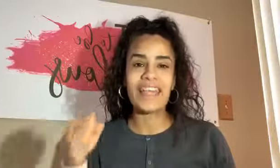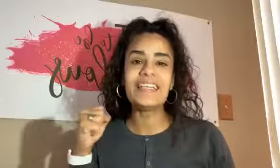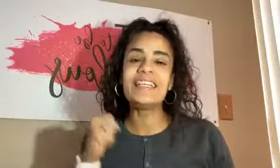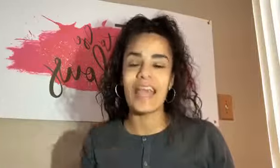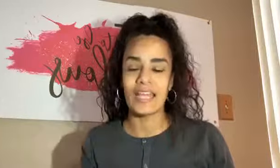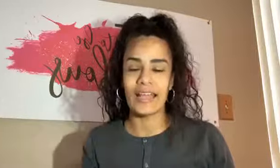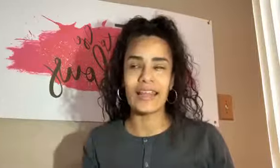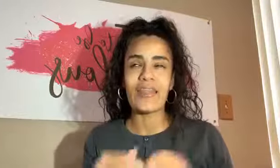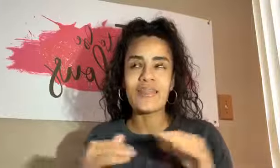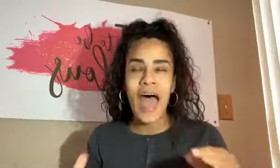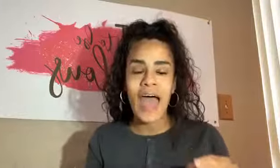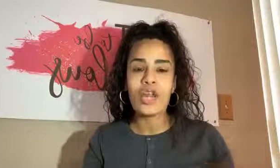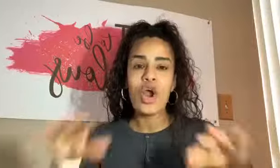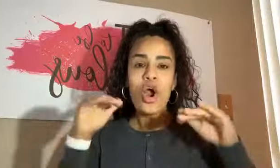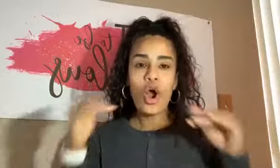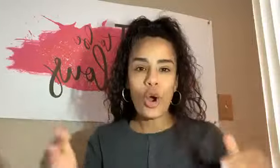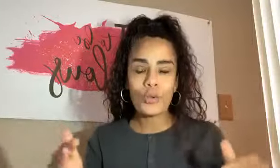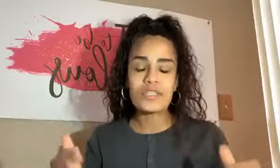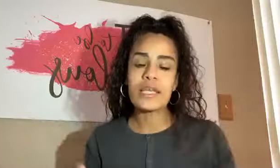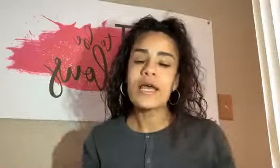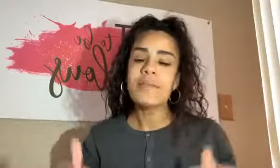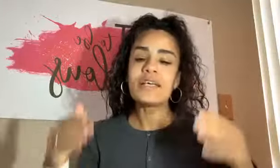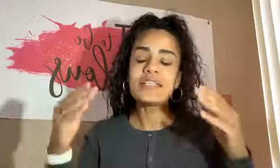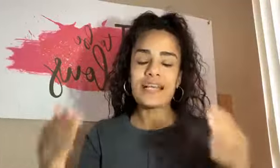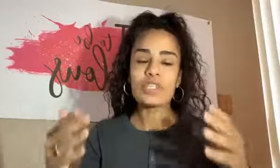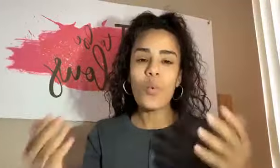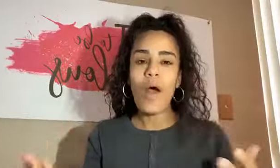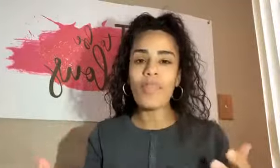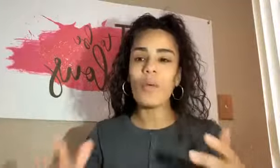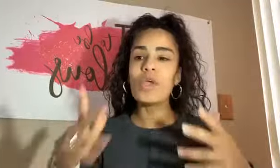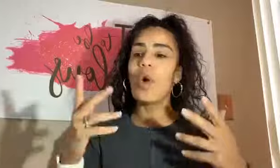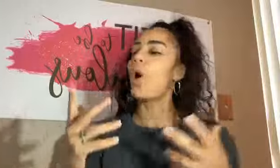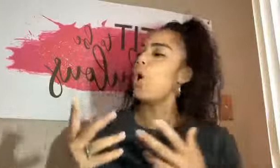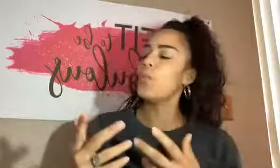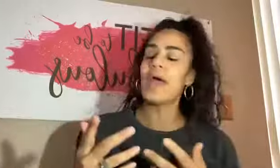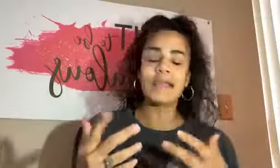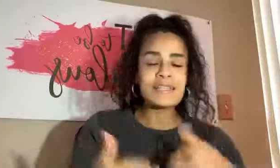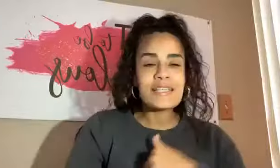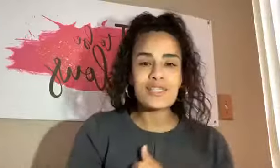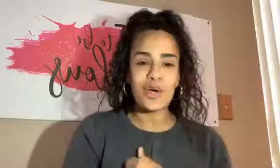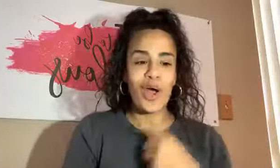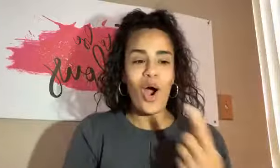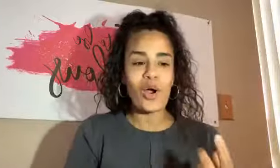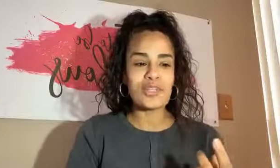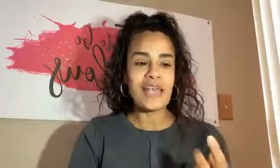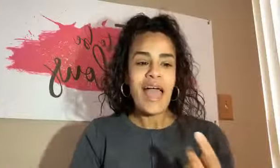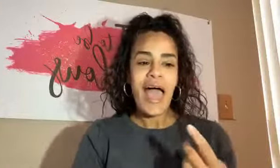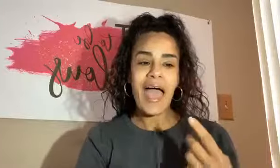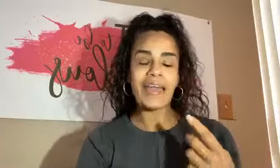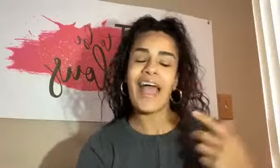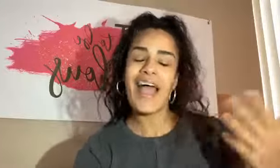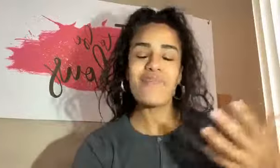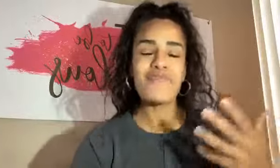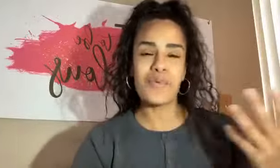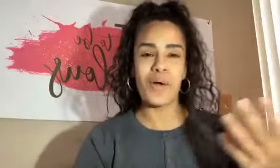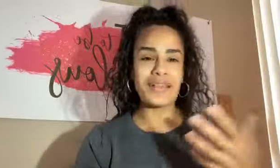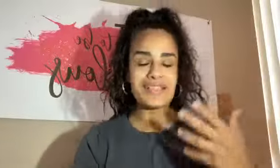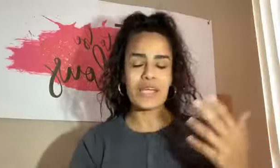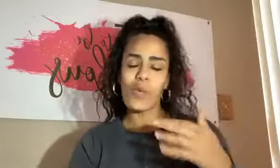and getting it. That hurts because that's the one thing we go home with and it sits on our hearts and everyone can say,